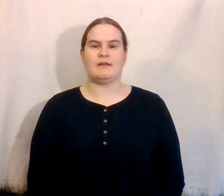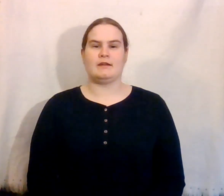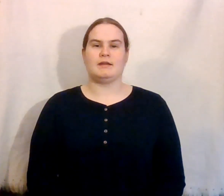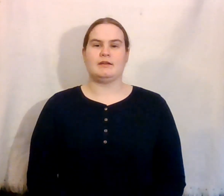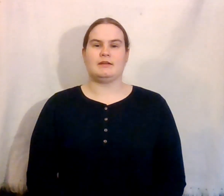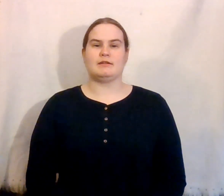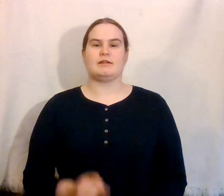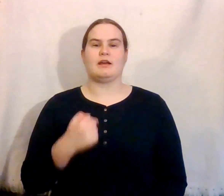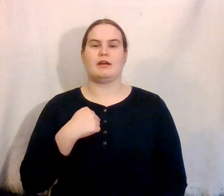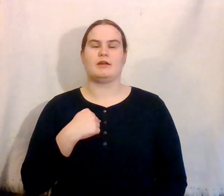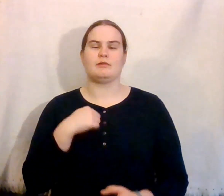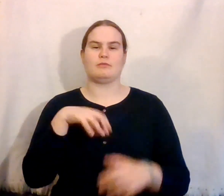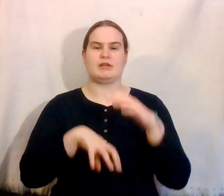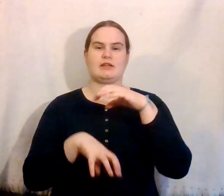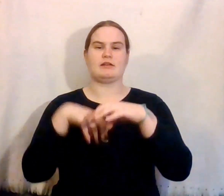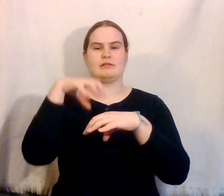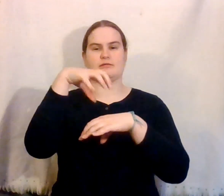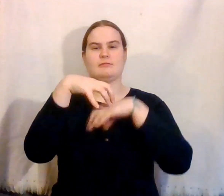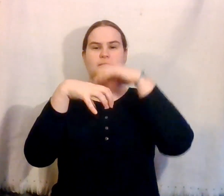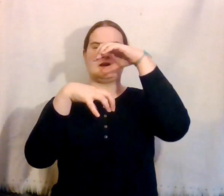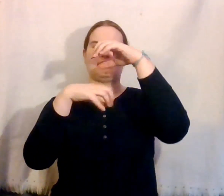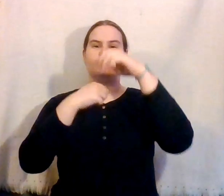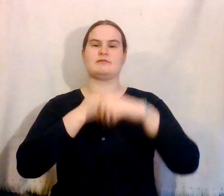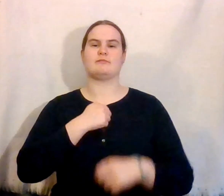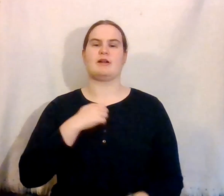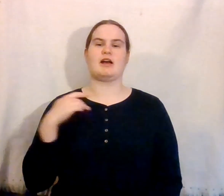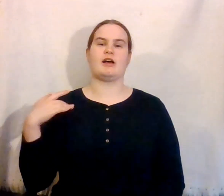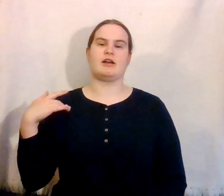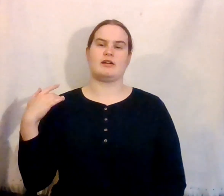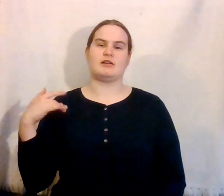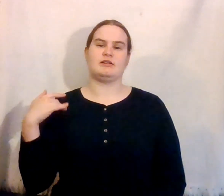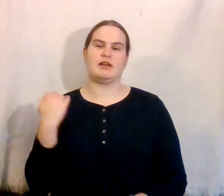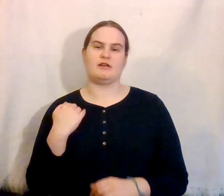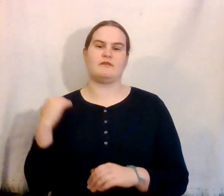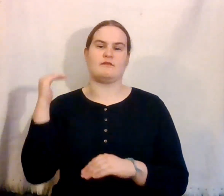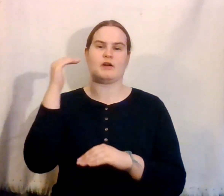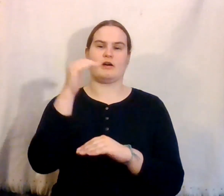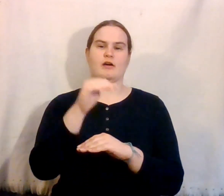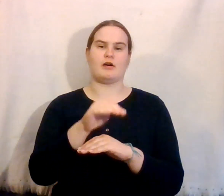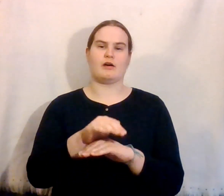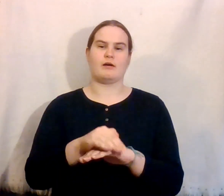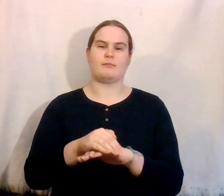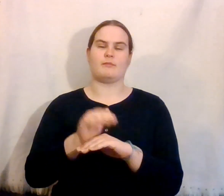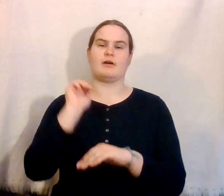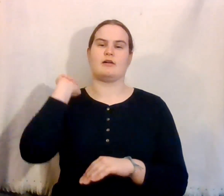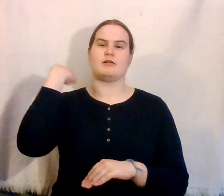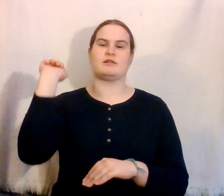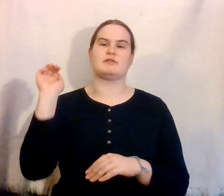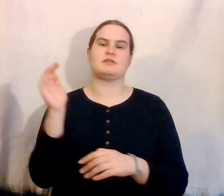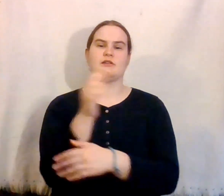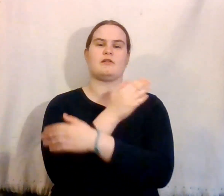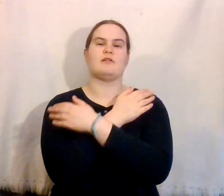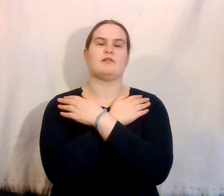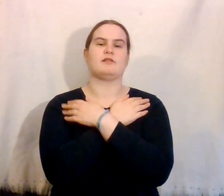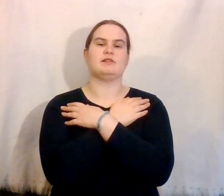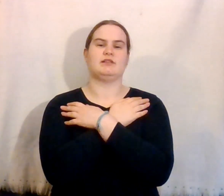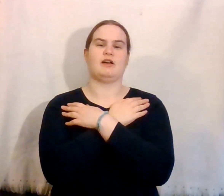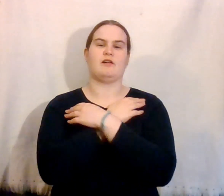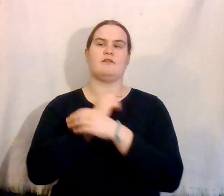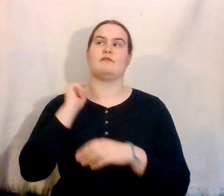And I will build my life upon your love